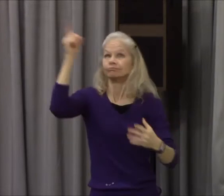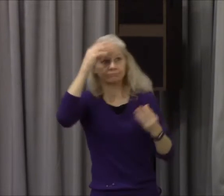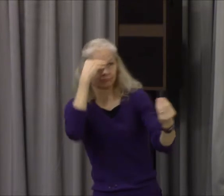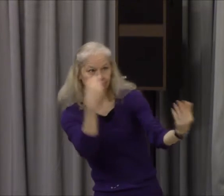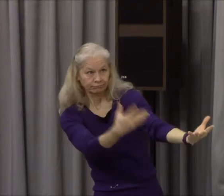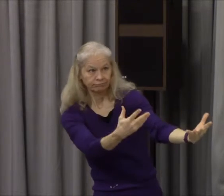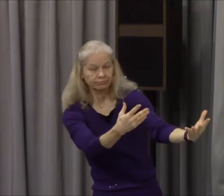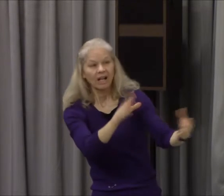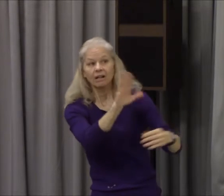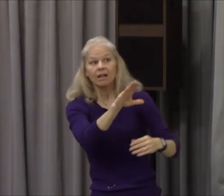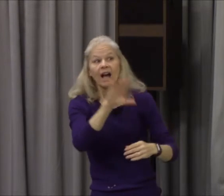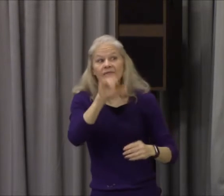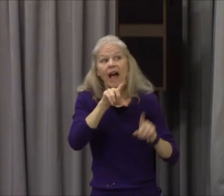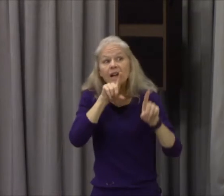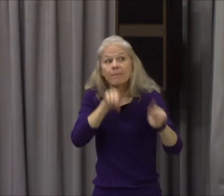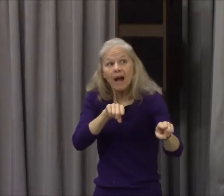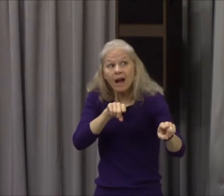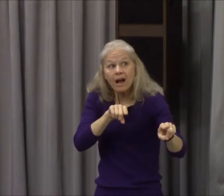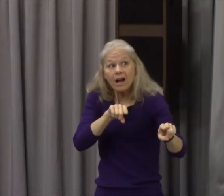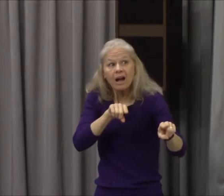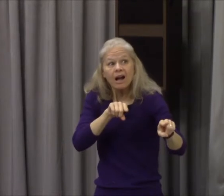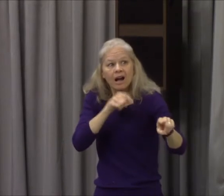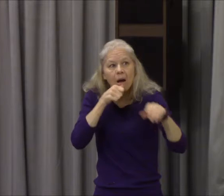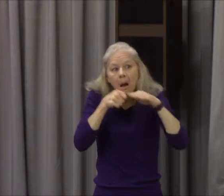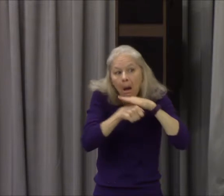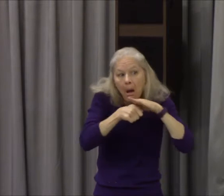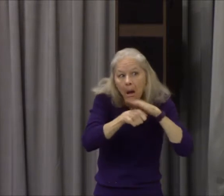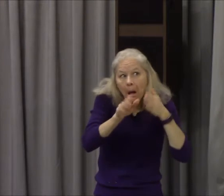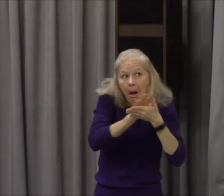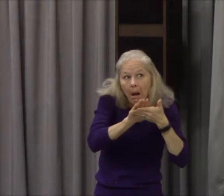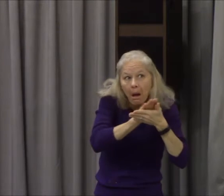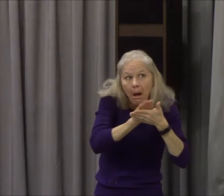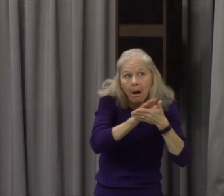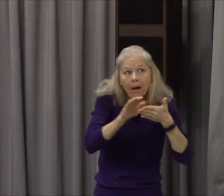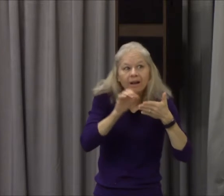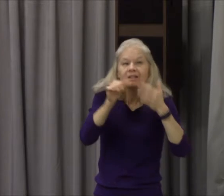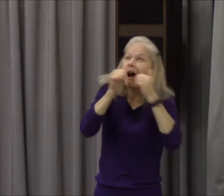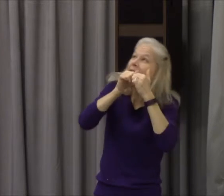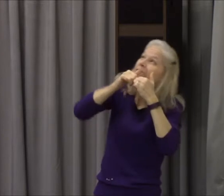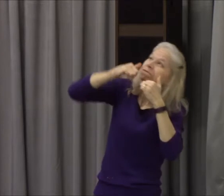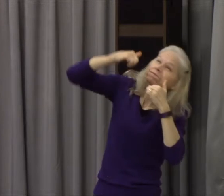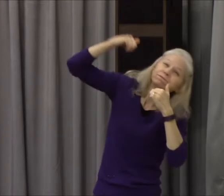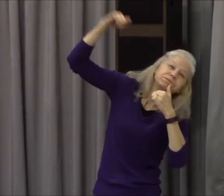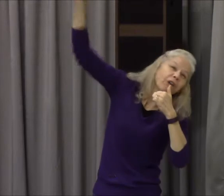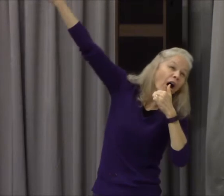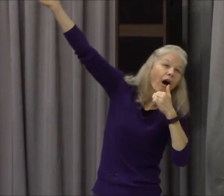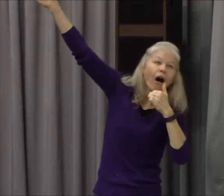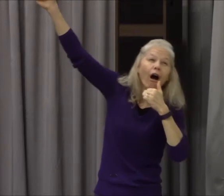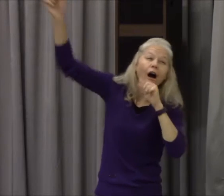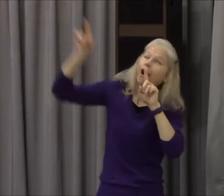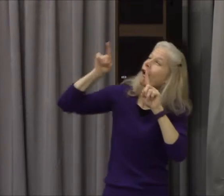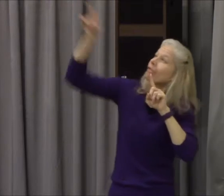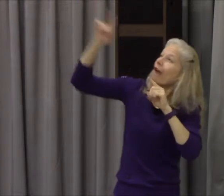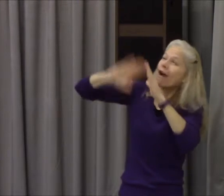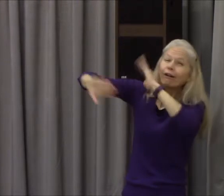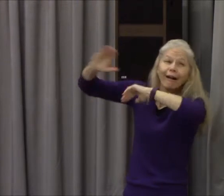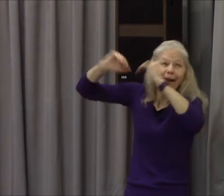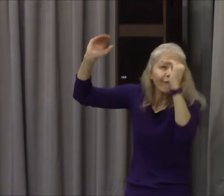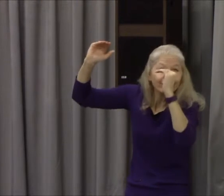Listen to this. This is what Paul is referring to. It is not heaven thou should say who should go up to heaven and bring it